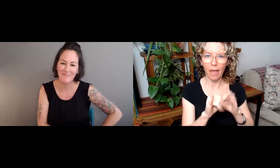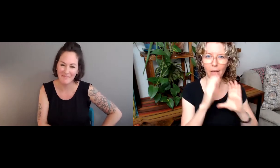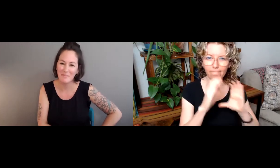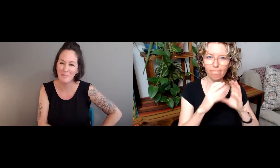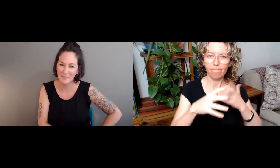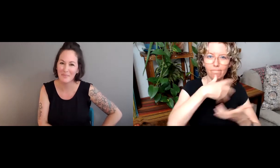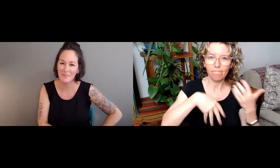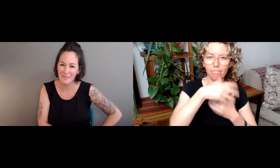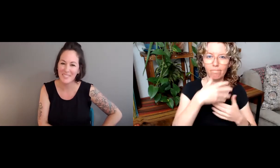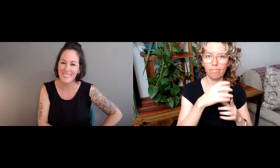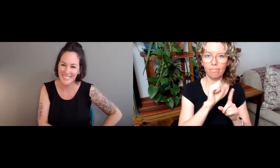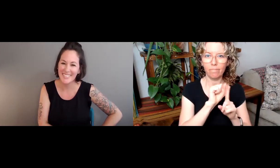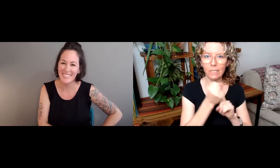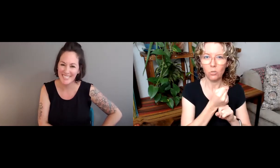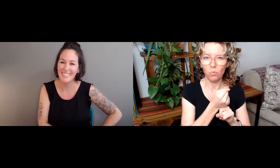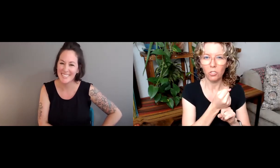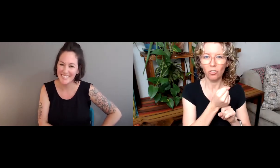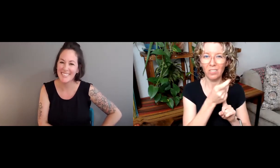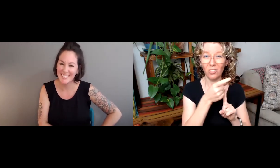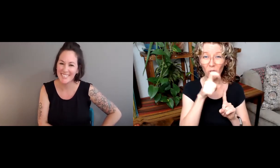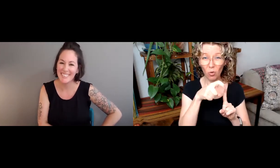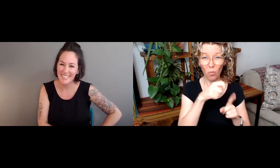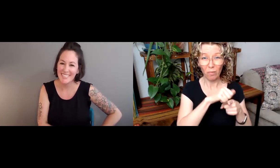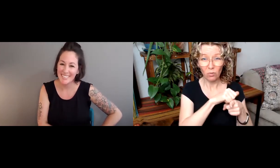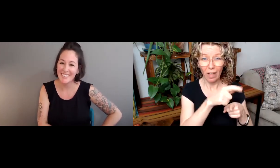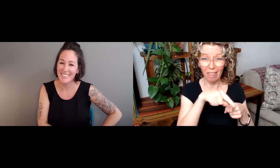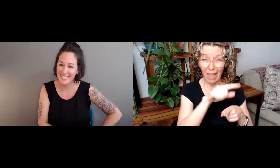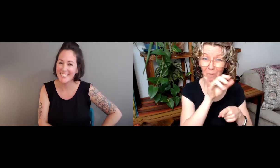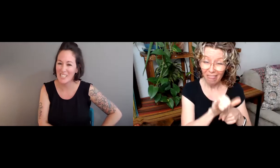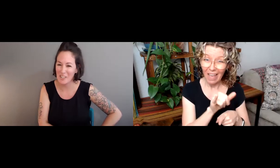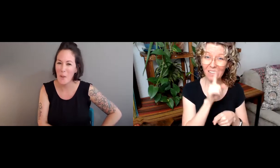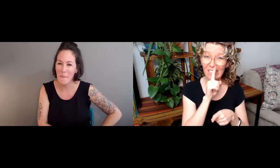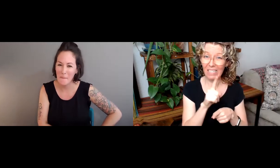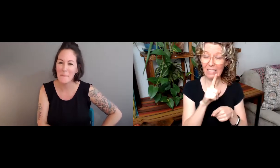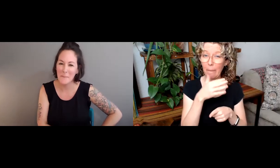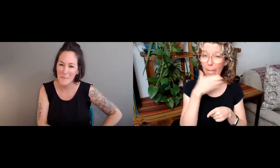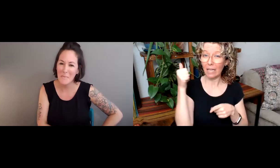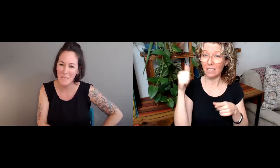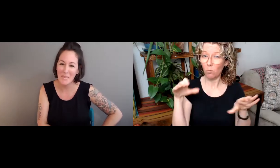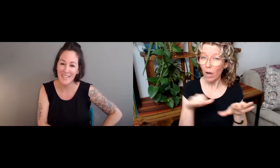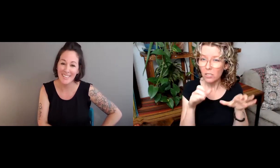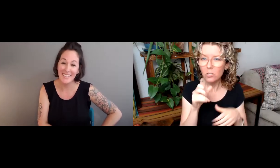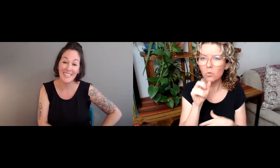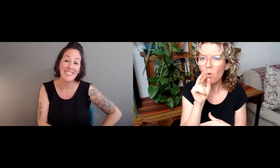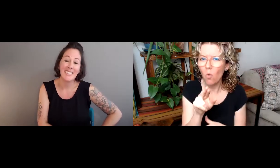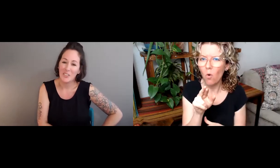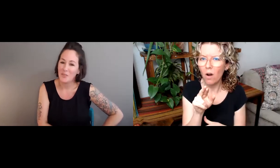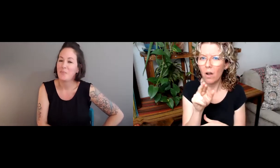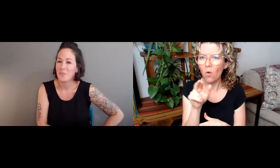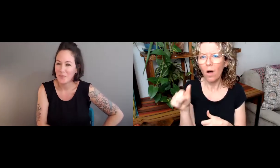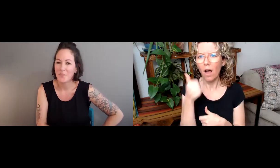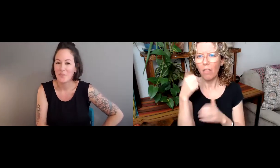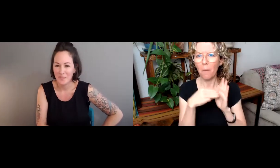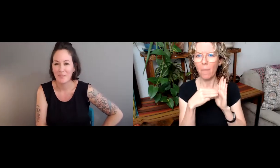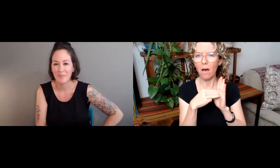experienced users of the language who live that experience and communicate with their community. Is that the best